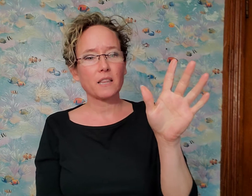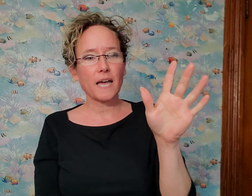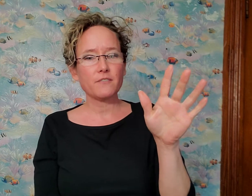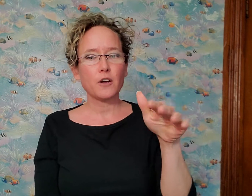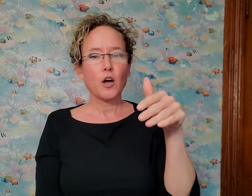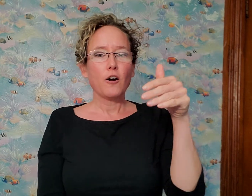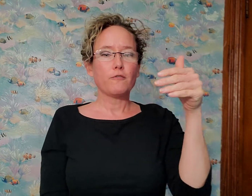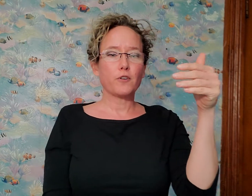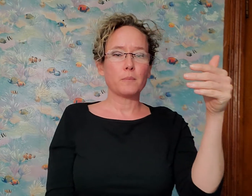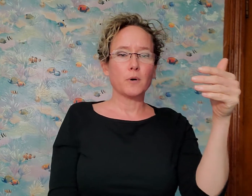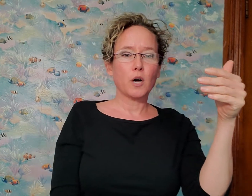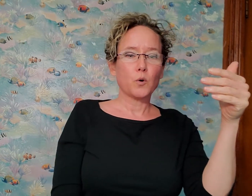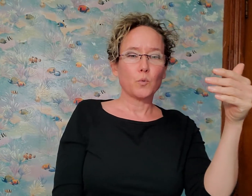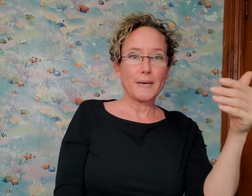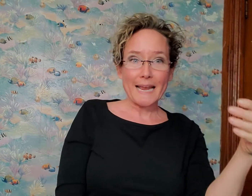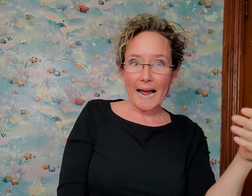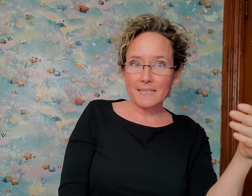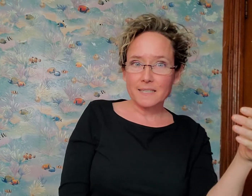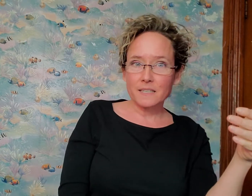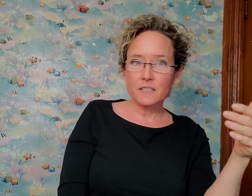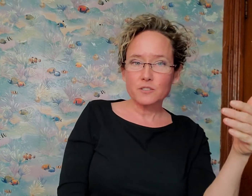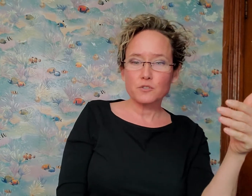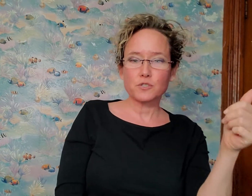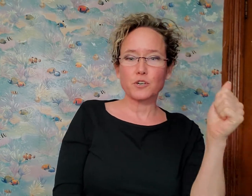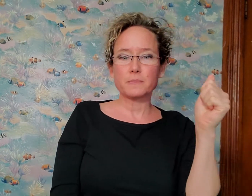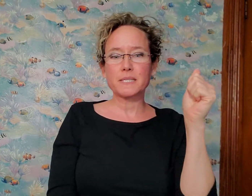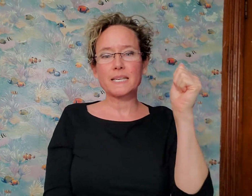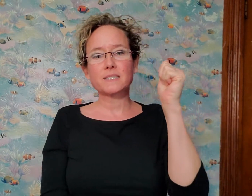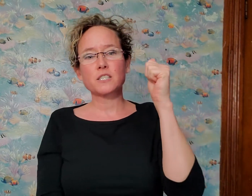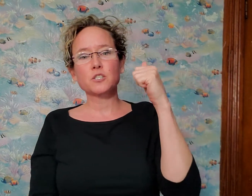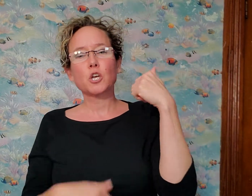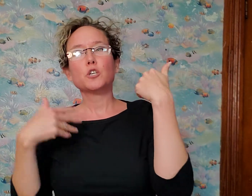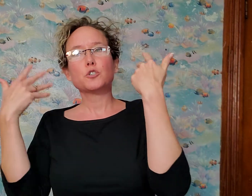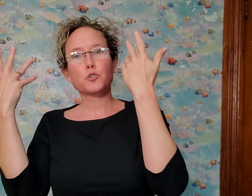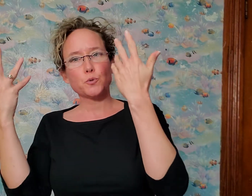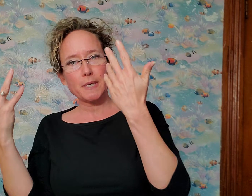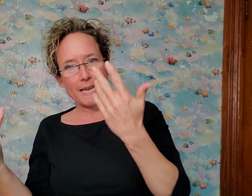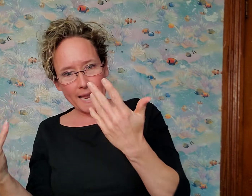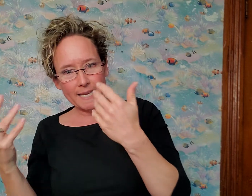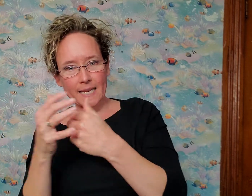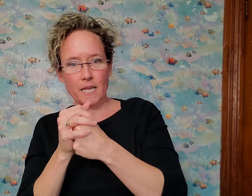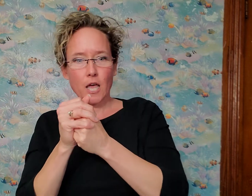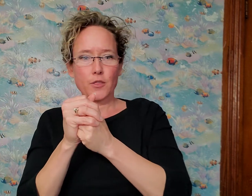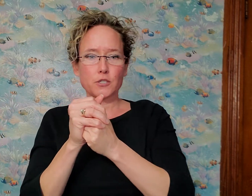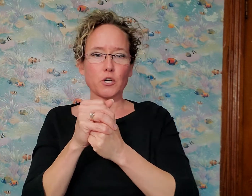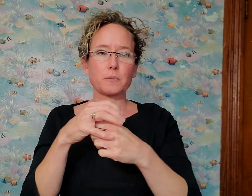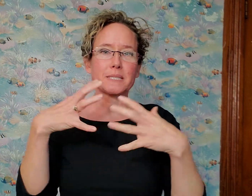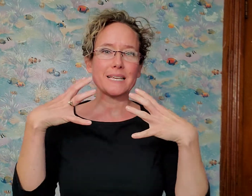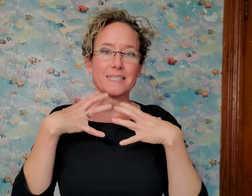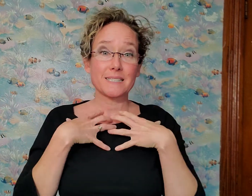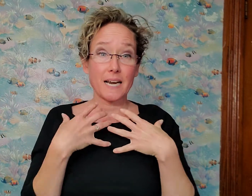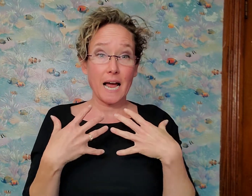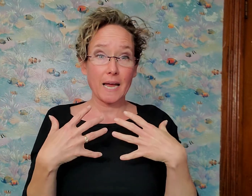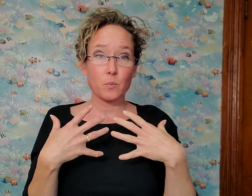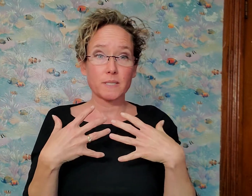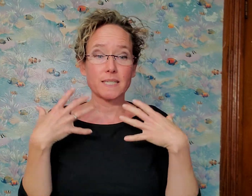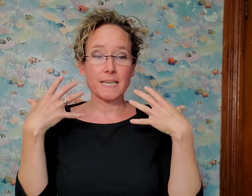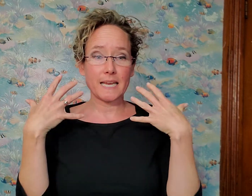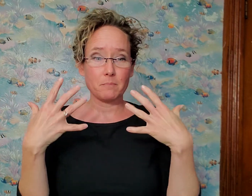life from reacting to circumstances to creating the circumstances that I wanted in